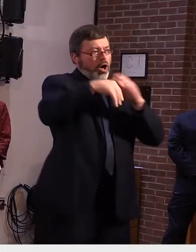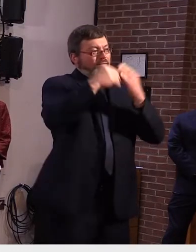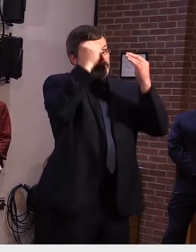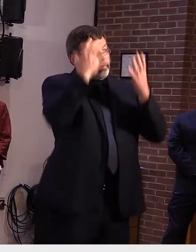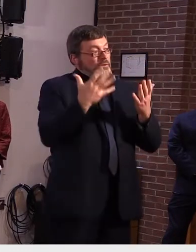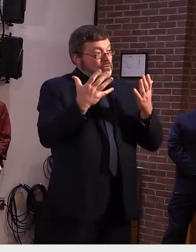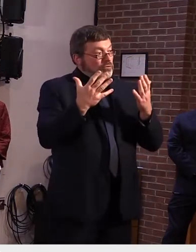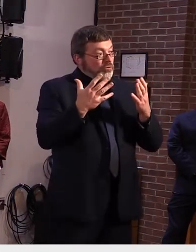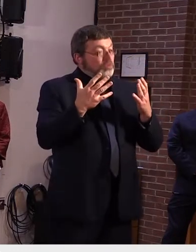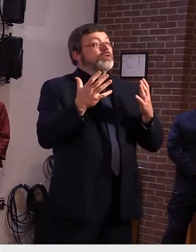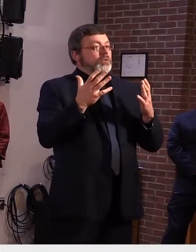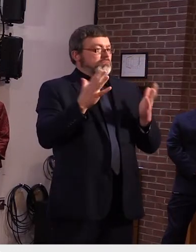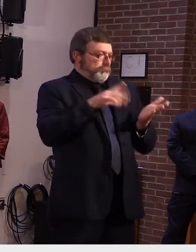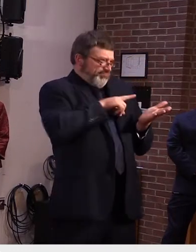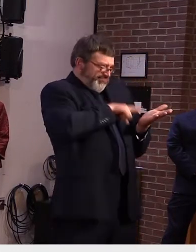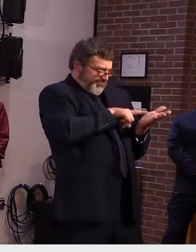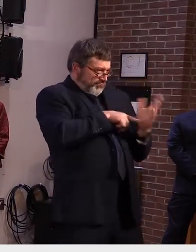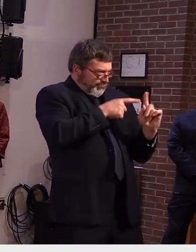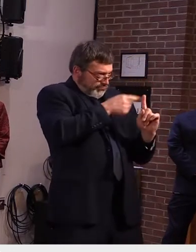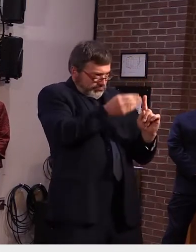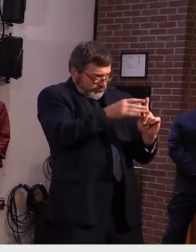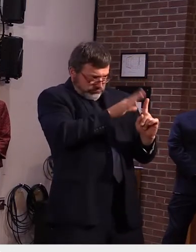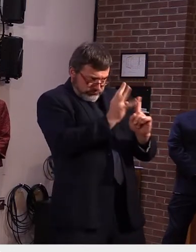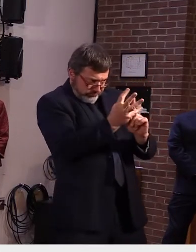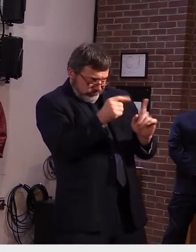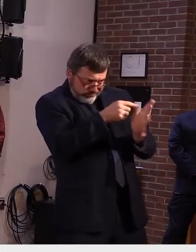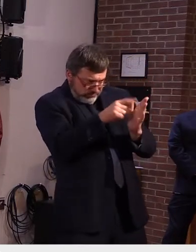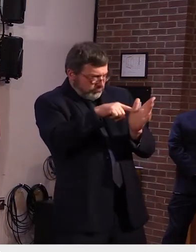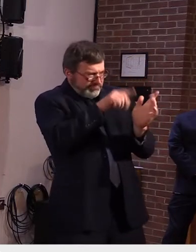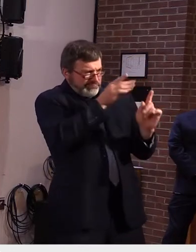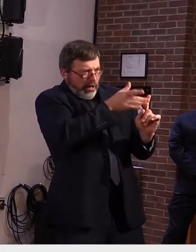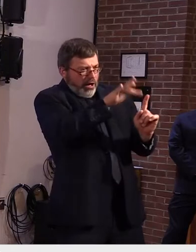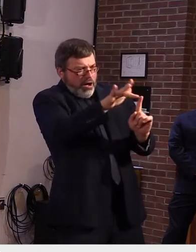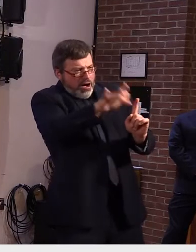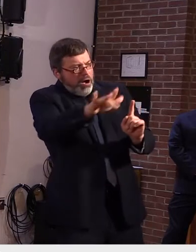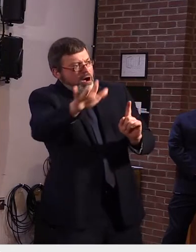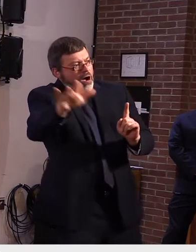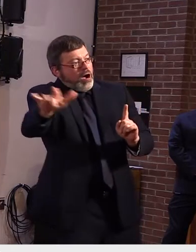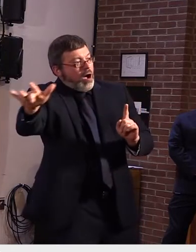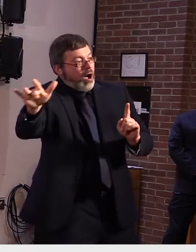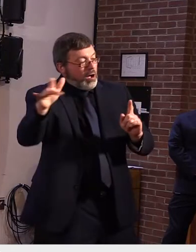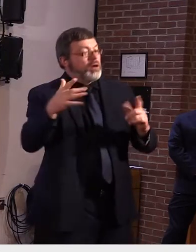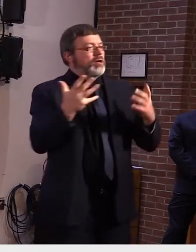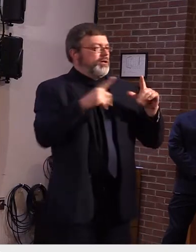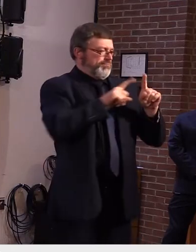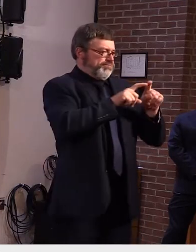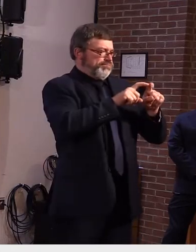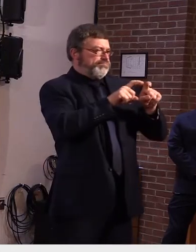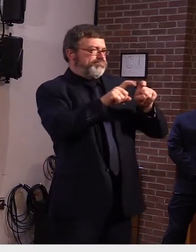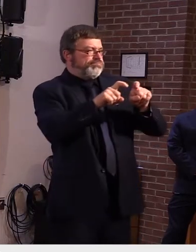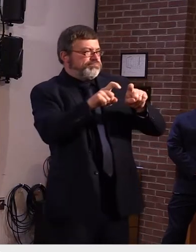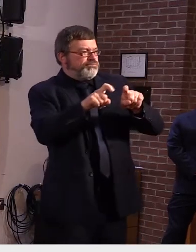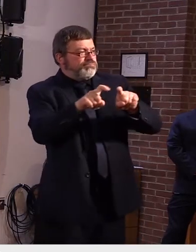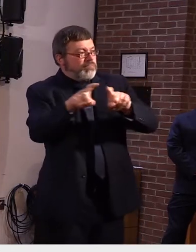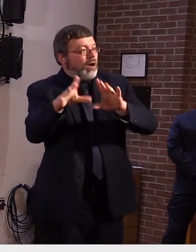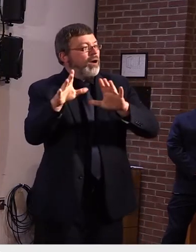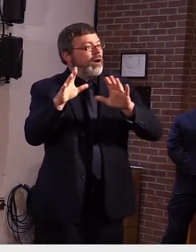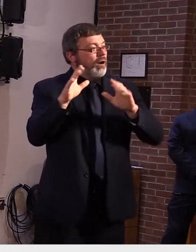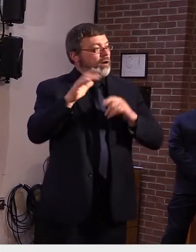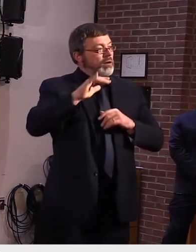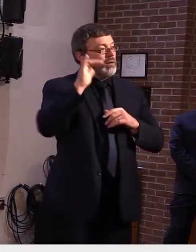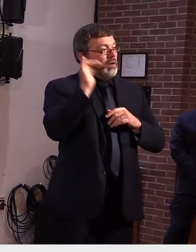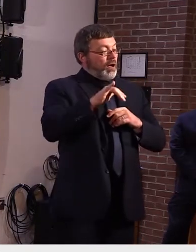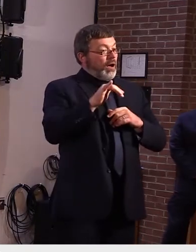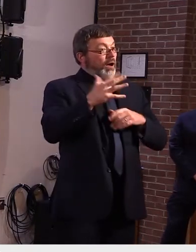precautions are in place you know is everybody masked all the time um are people six feet apart how much time do they spend